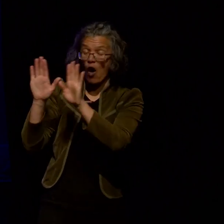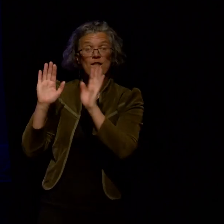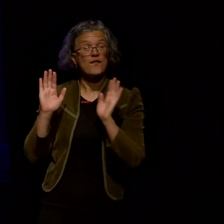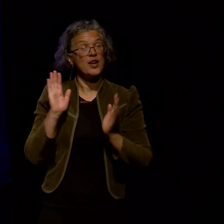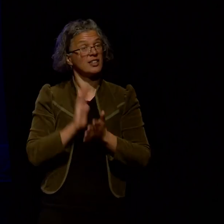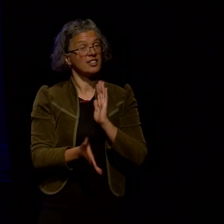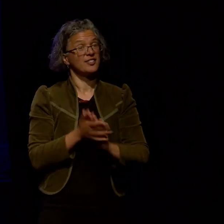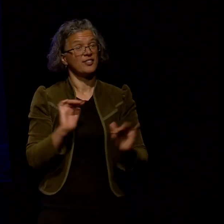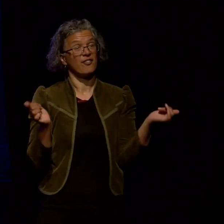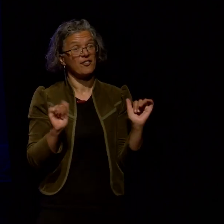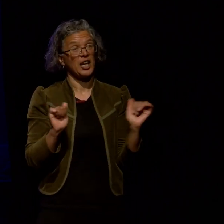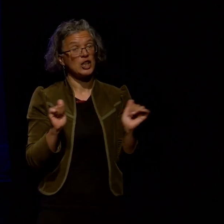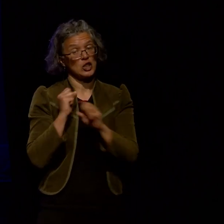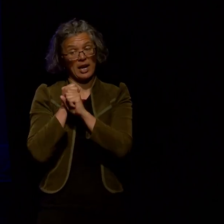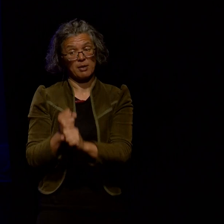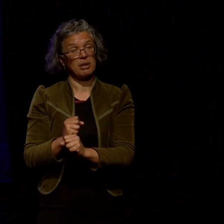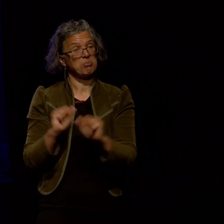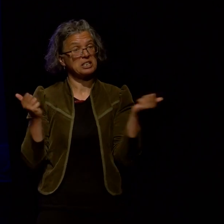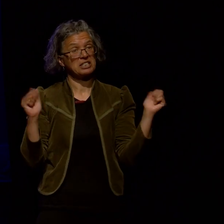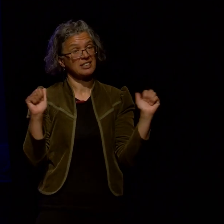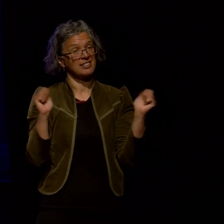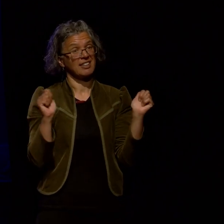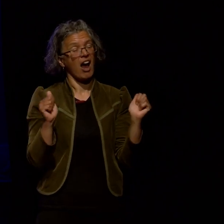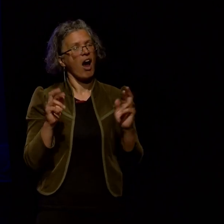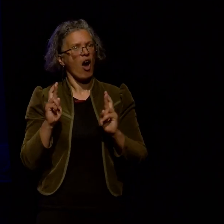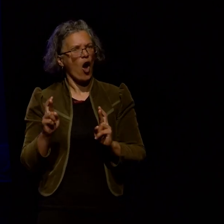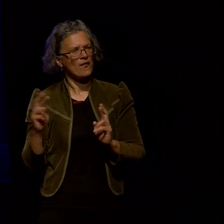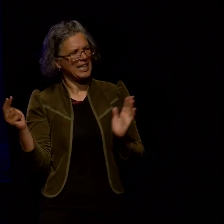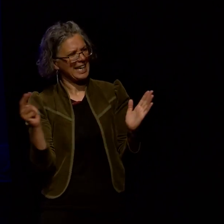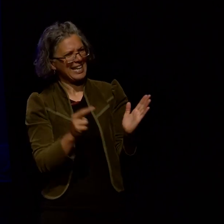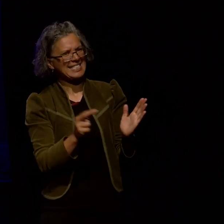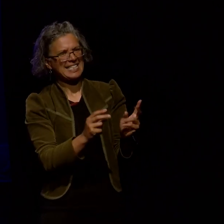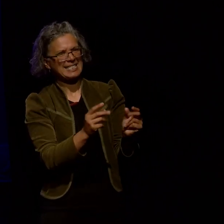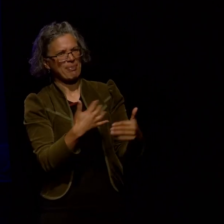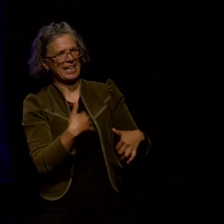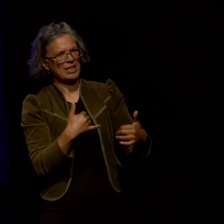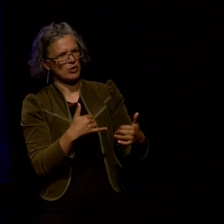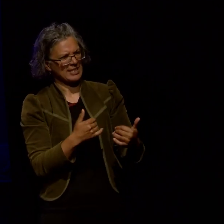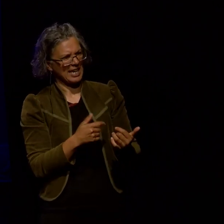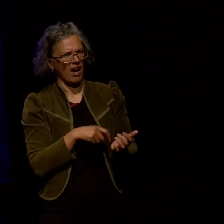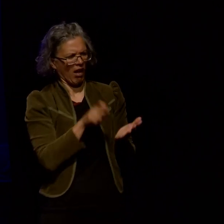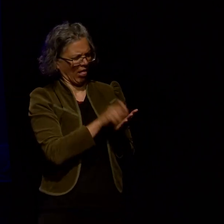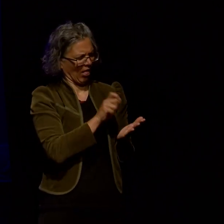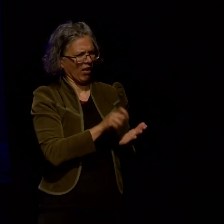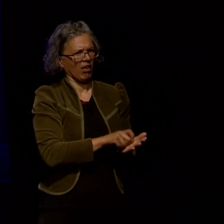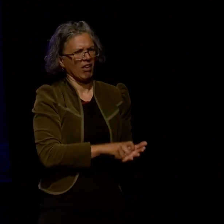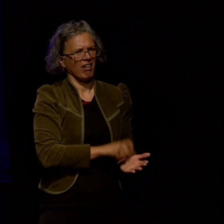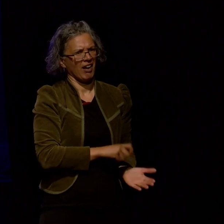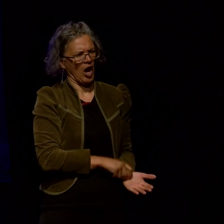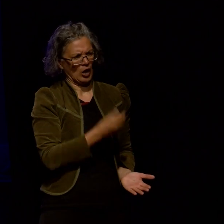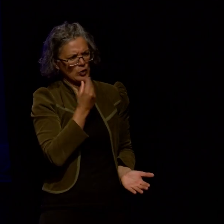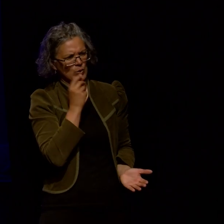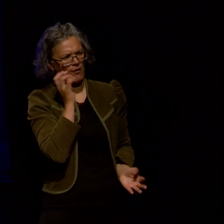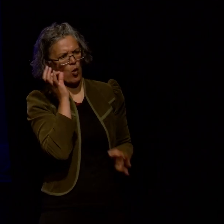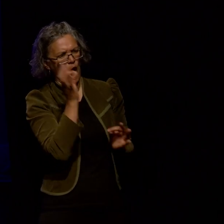there is no more commitment for them they leave hopefully having seen something interesting and I've got pages and pages of deeply useful